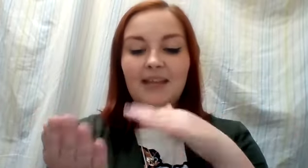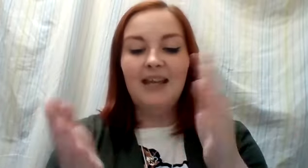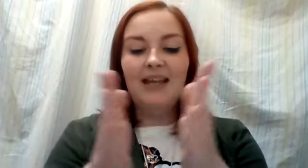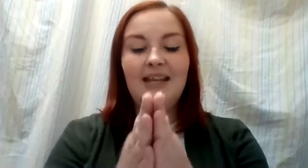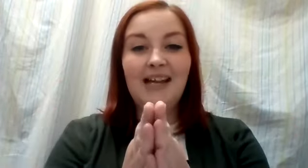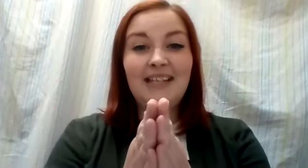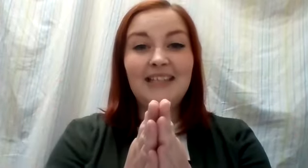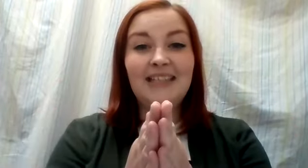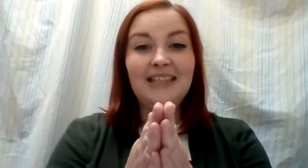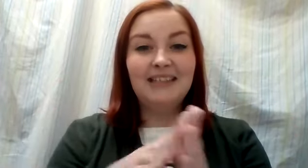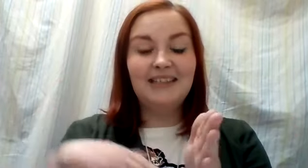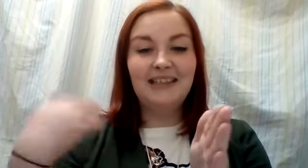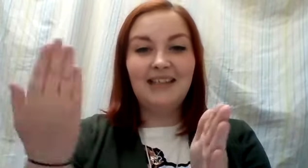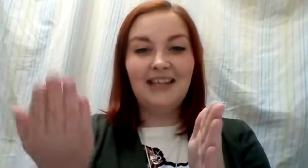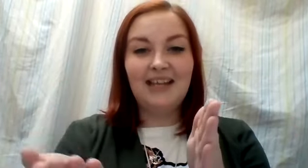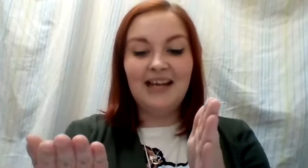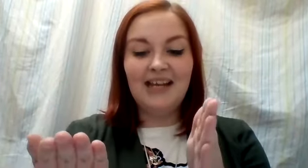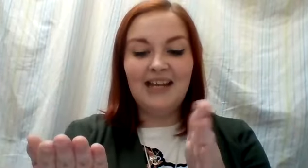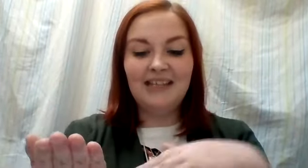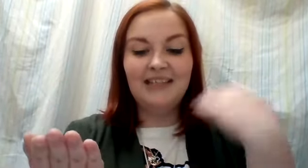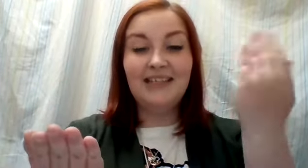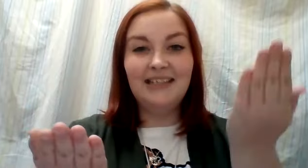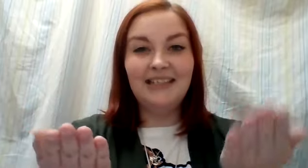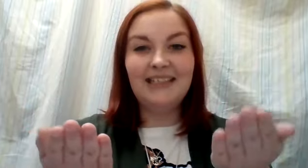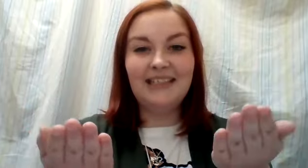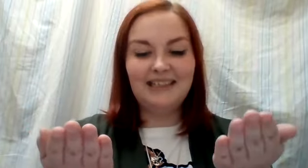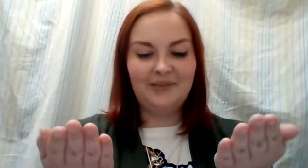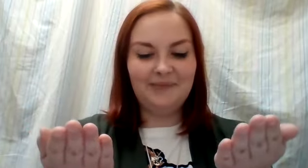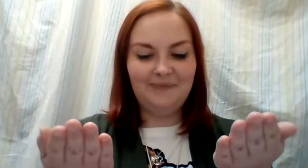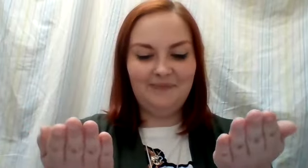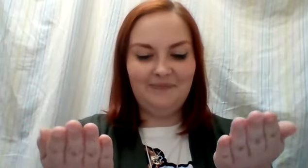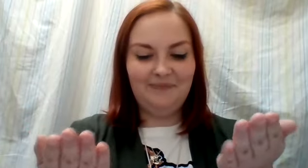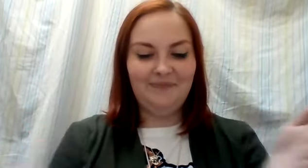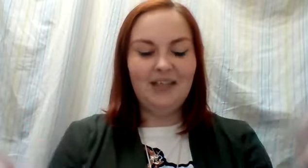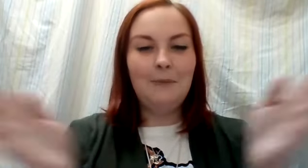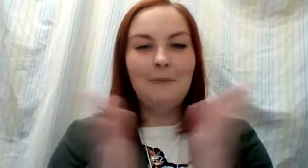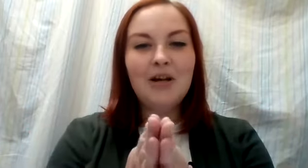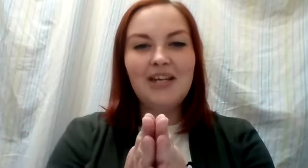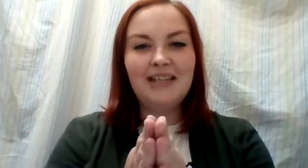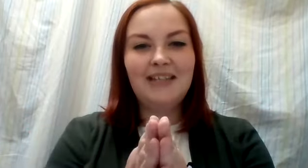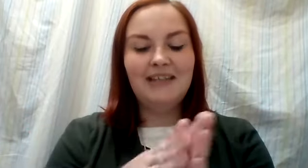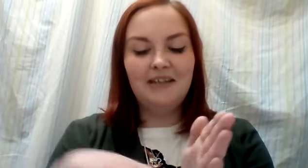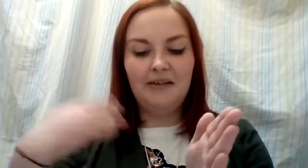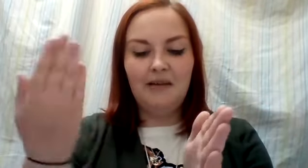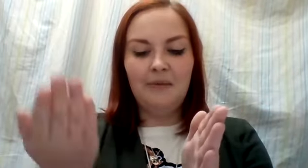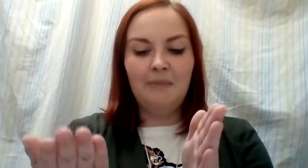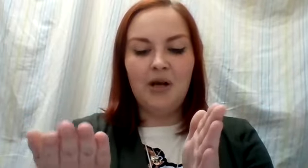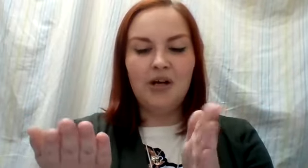Kindly. Kind-ly. Market. Mar